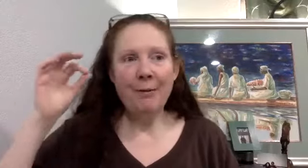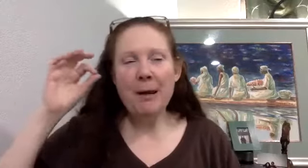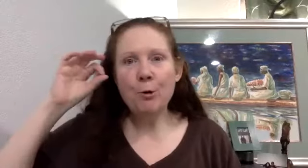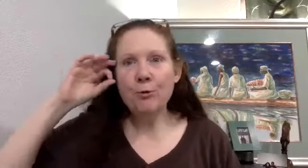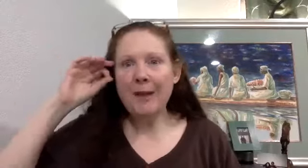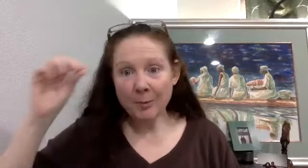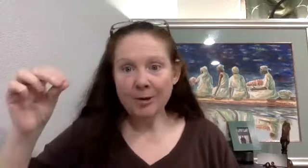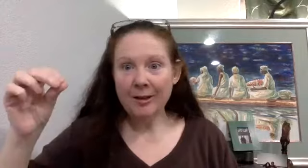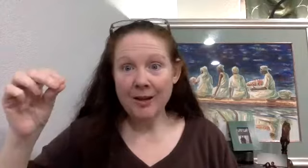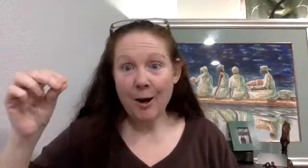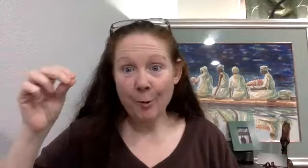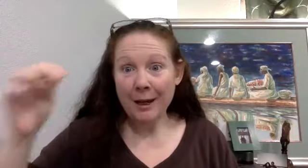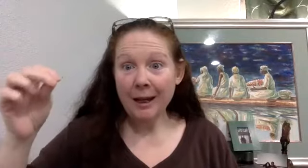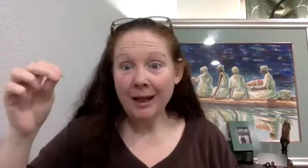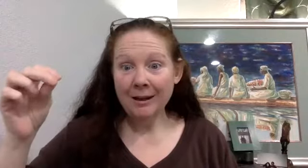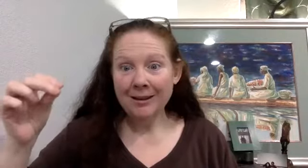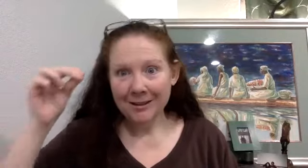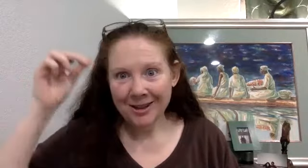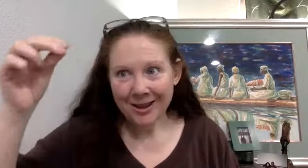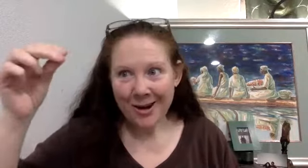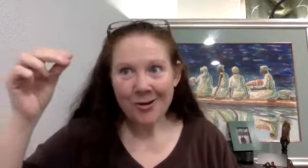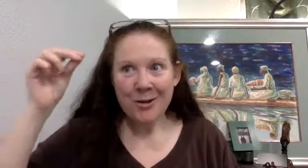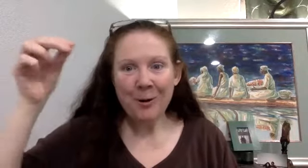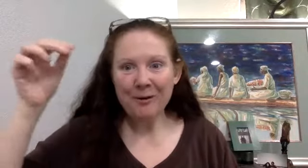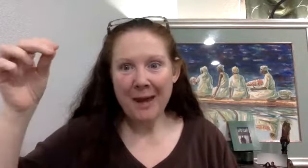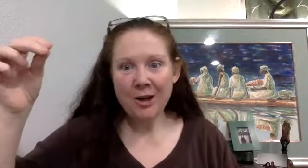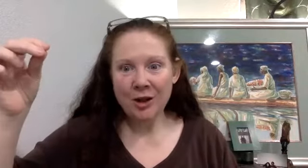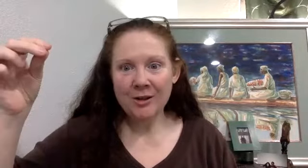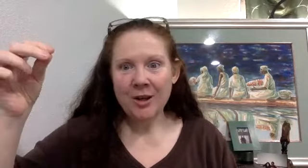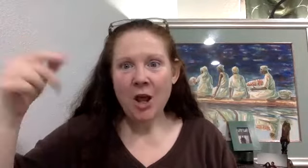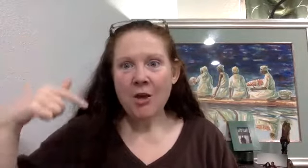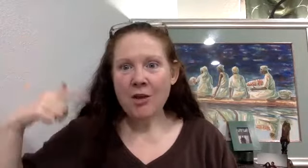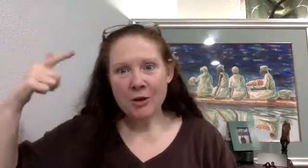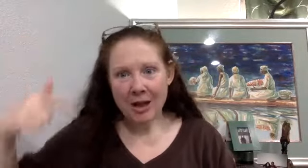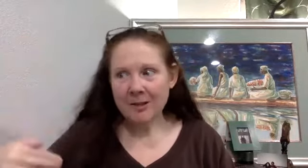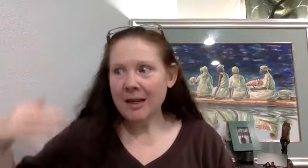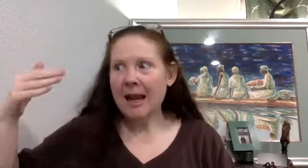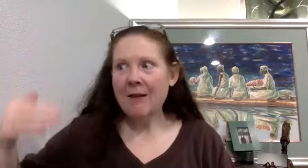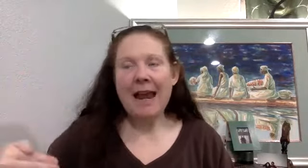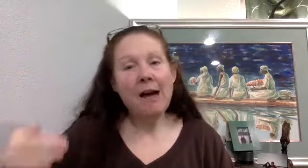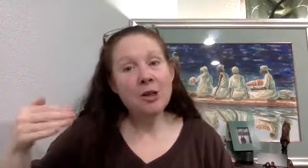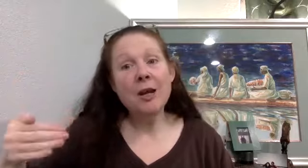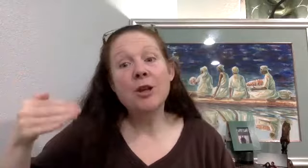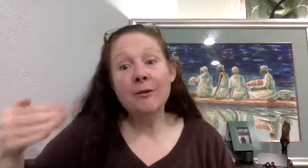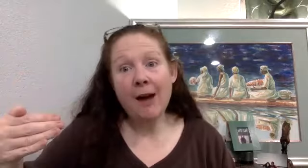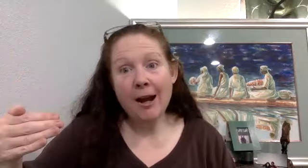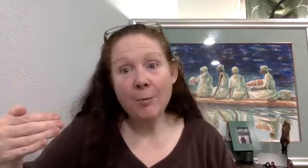people who desperately desire to be, you know, the perfect patient, it's, if they haven't changed their environment,